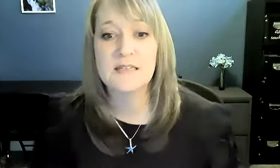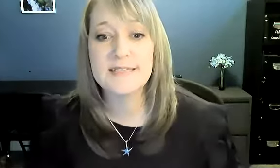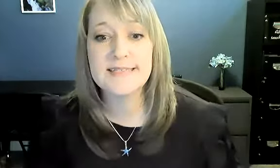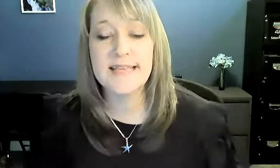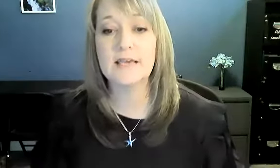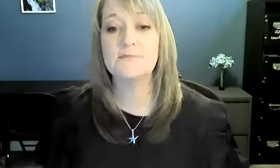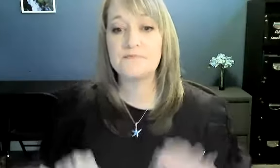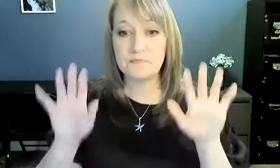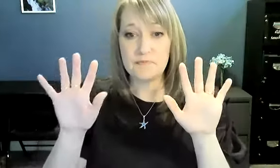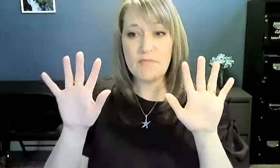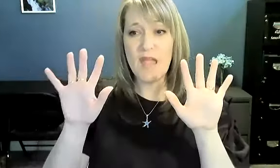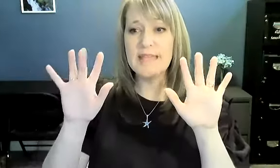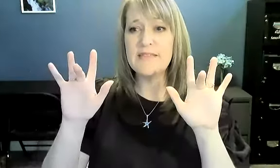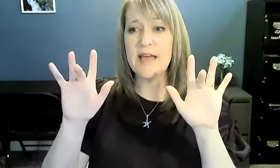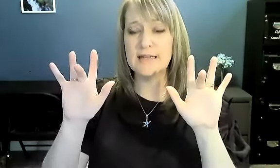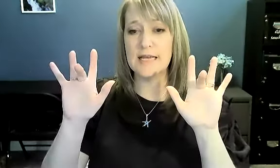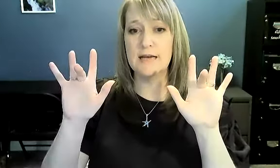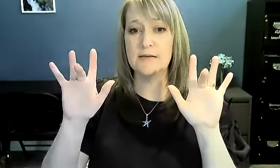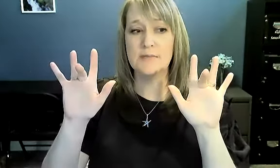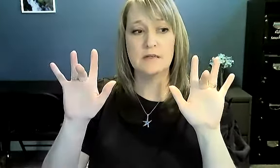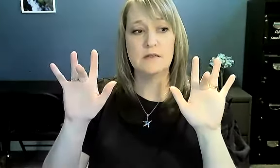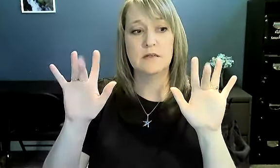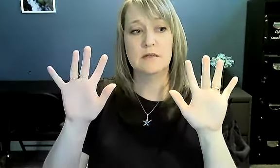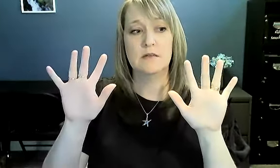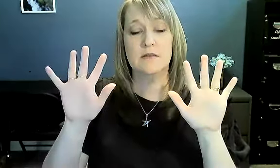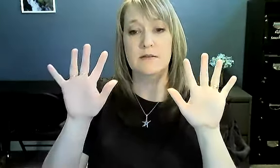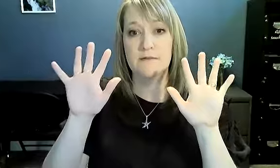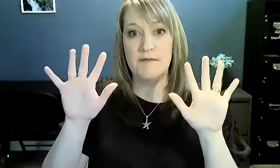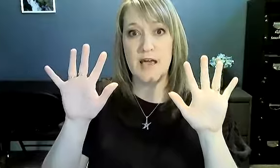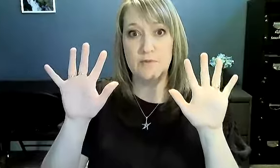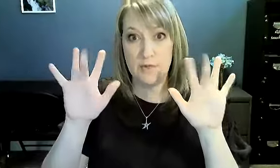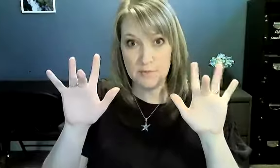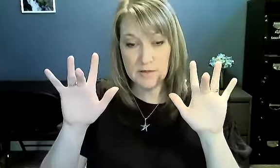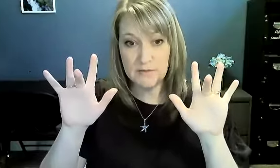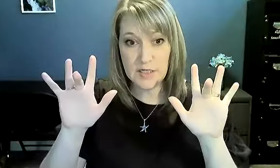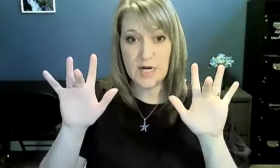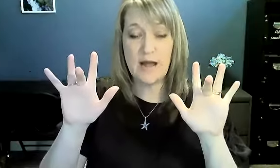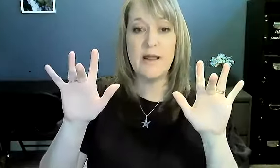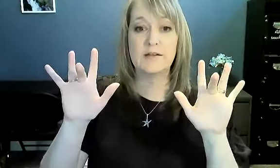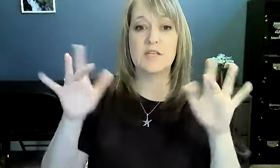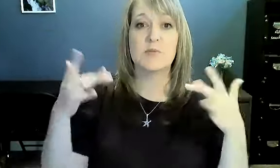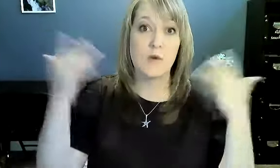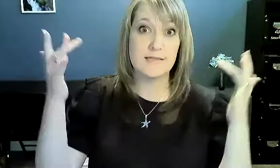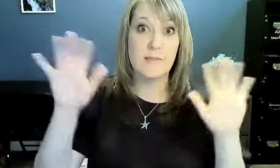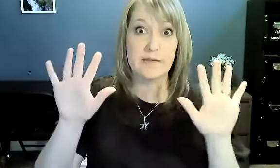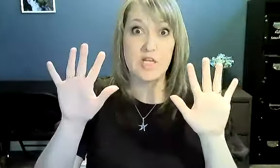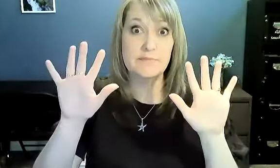Sick. Again, that, um, the five with the middle finger out handshape, the WhatsApp handshape.